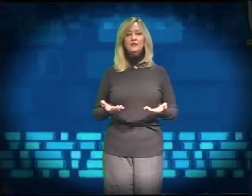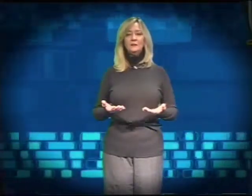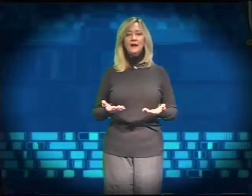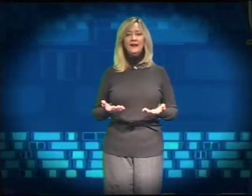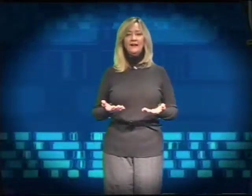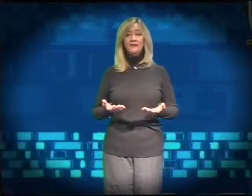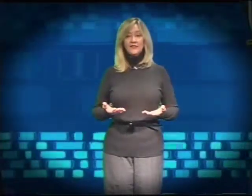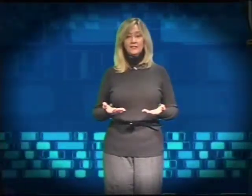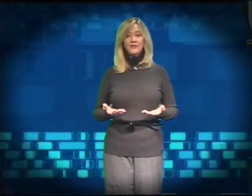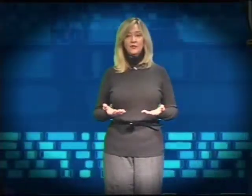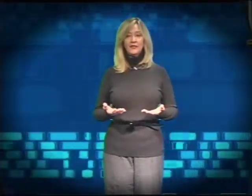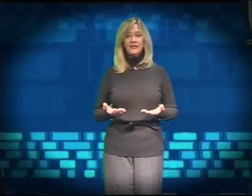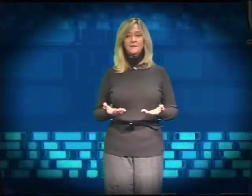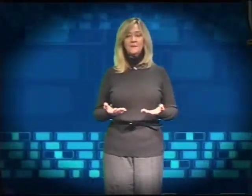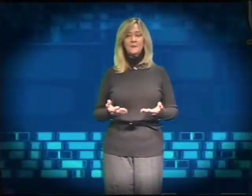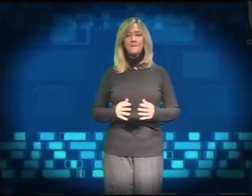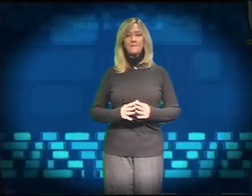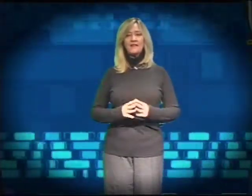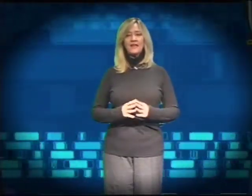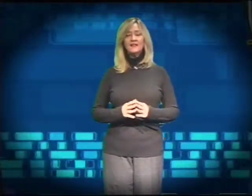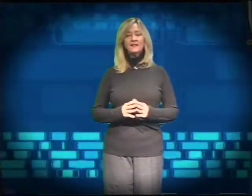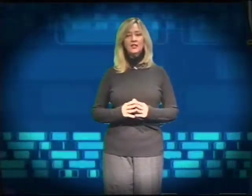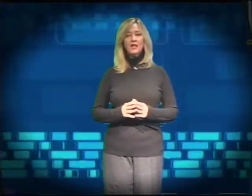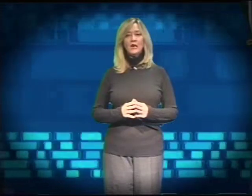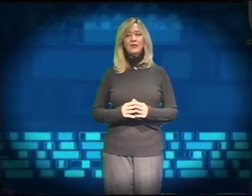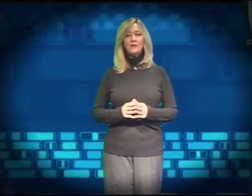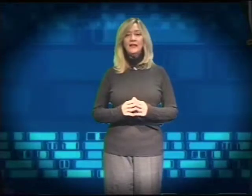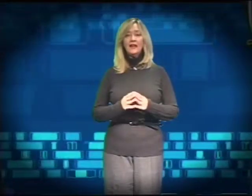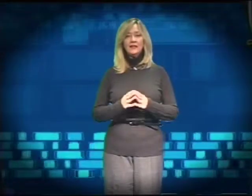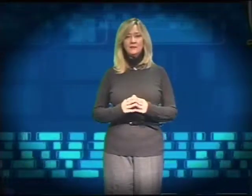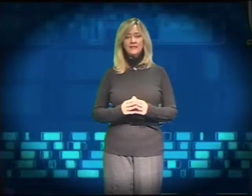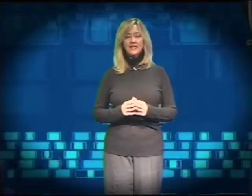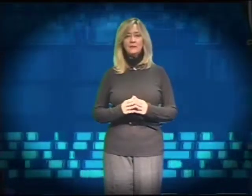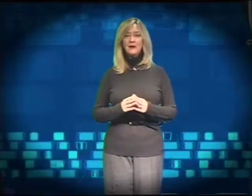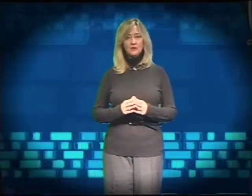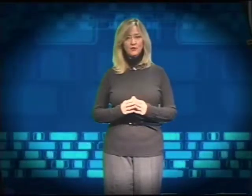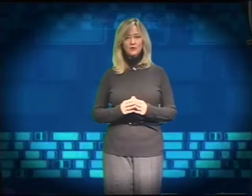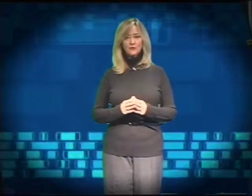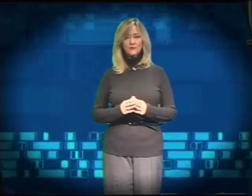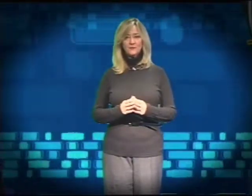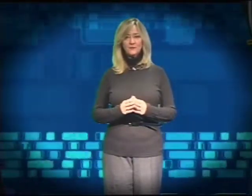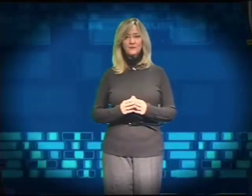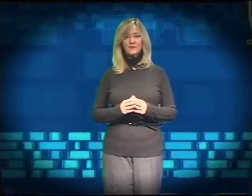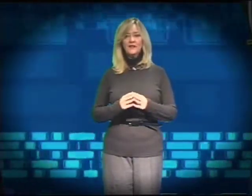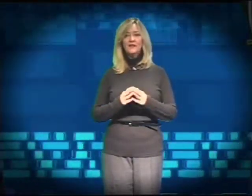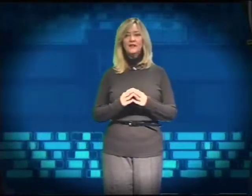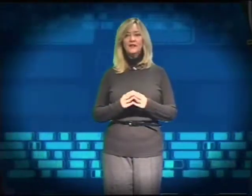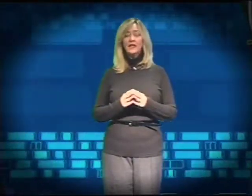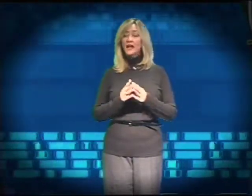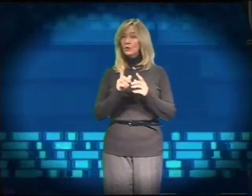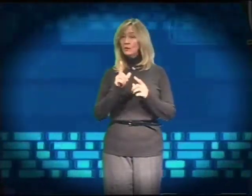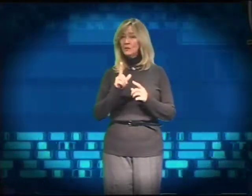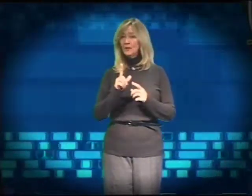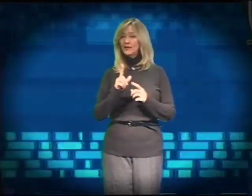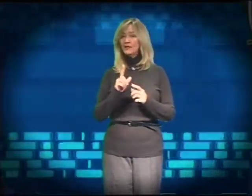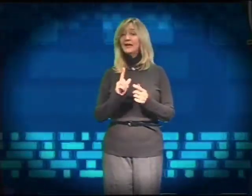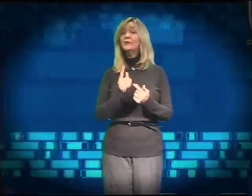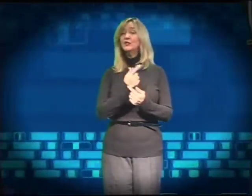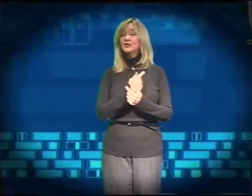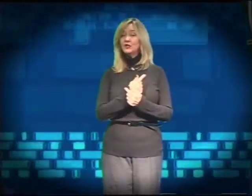spot and face the screen. Sing along with me and imitate my moves. At one point, I'm going to turn